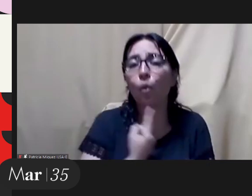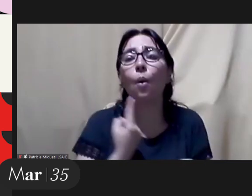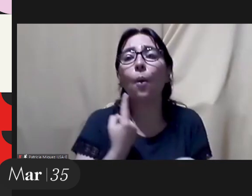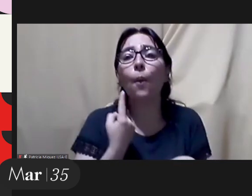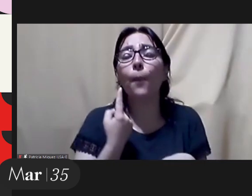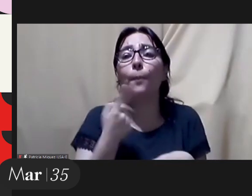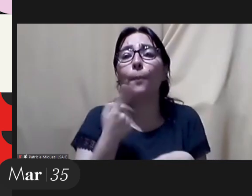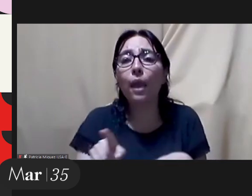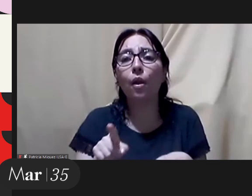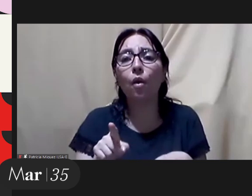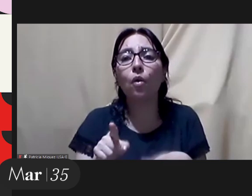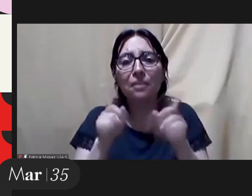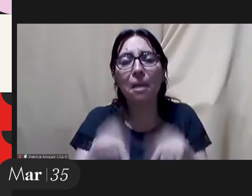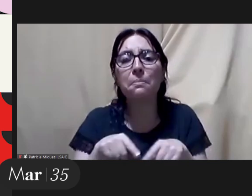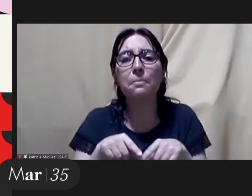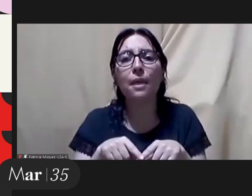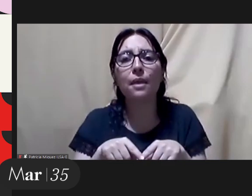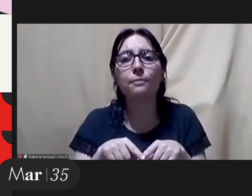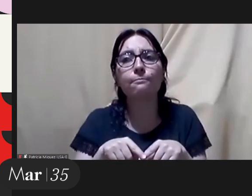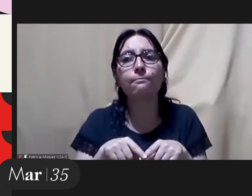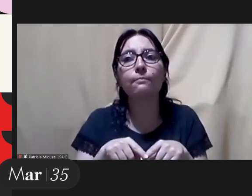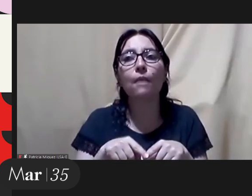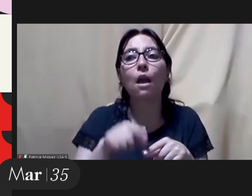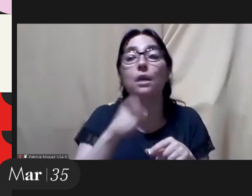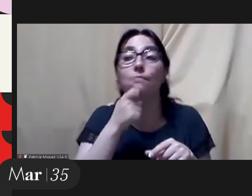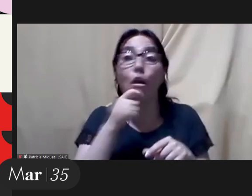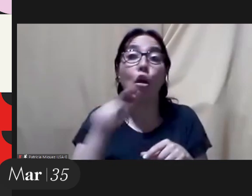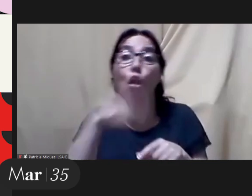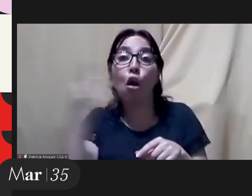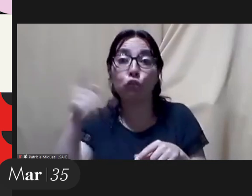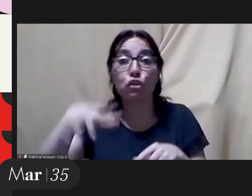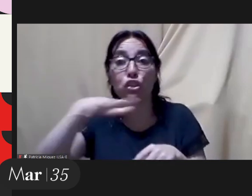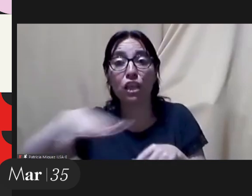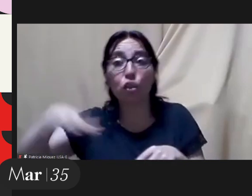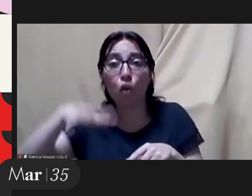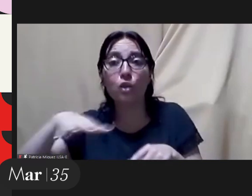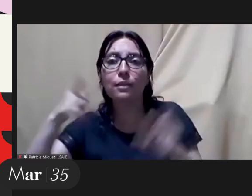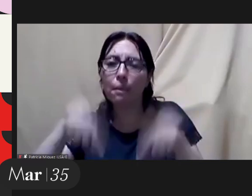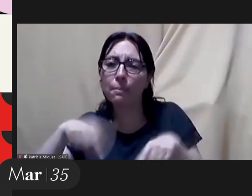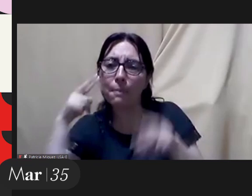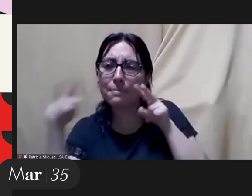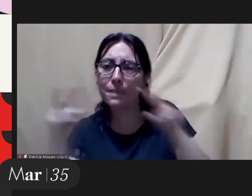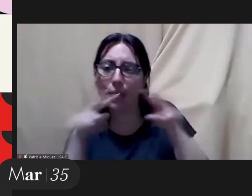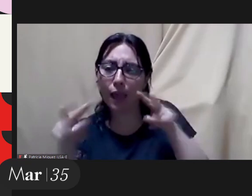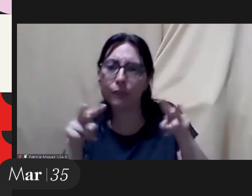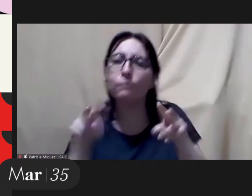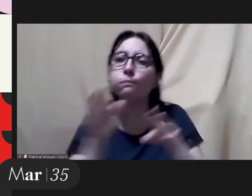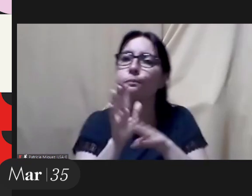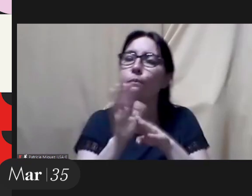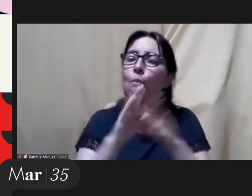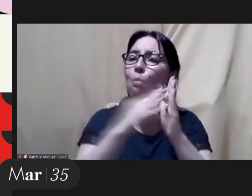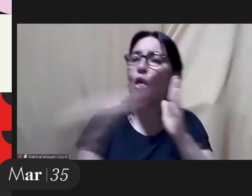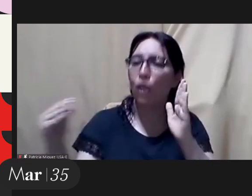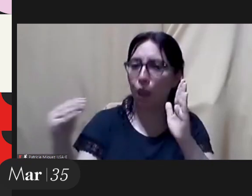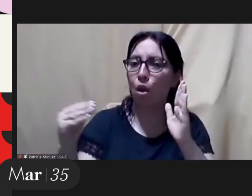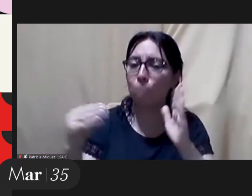and also when we do something in a sector it is also seen from other sectors as an example